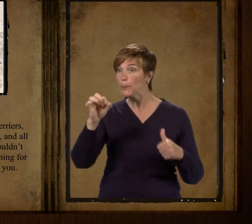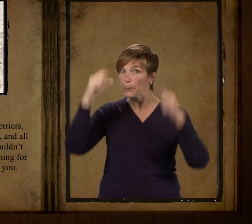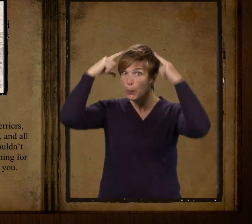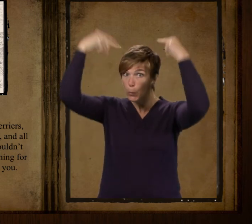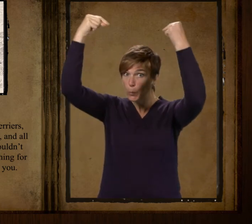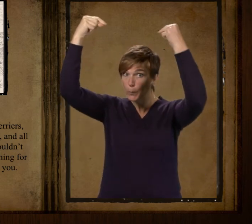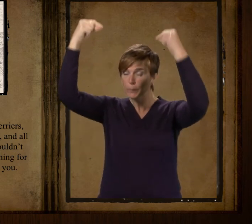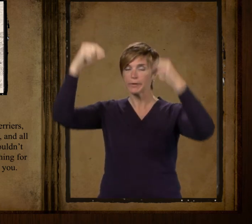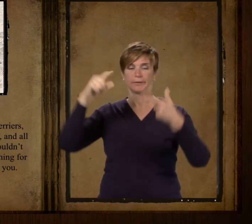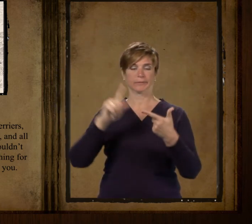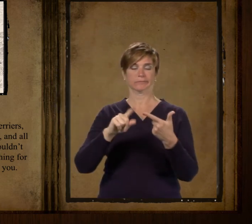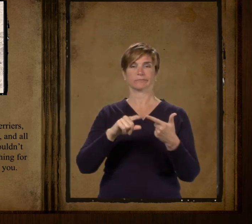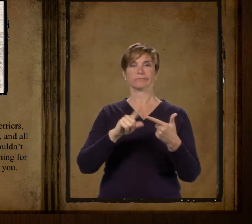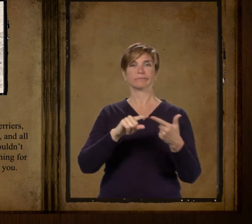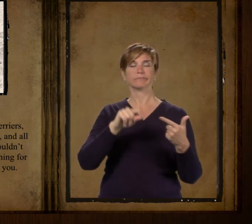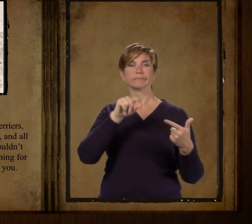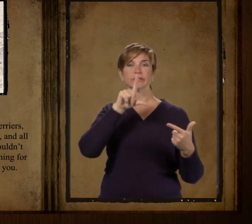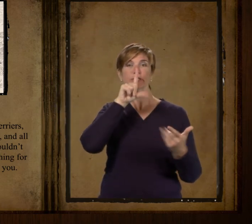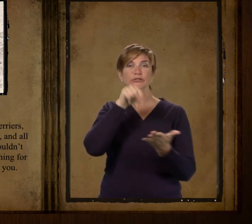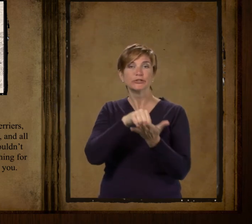and all them kind of things